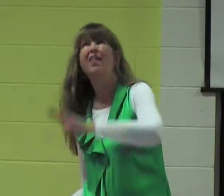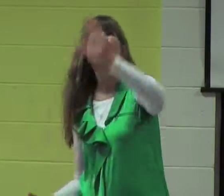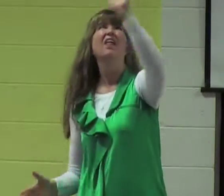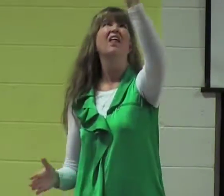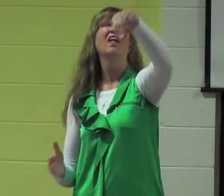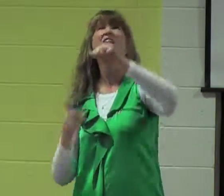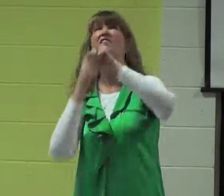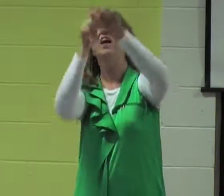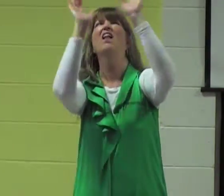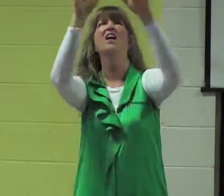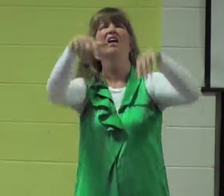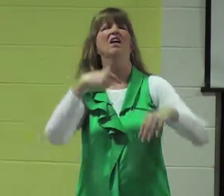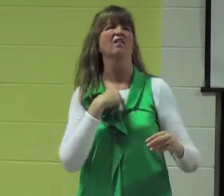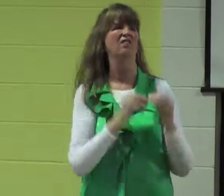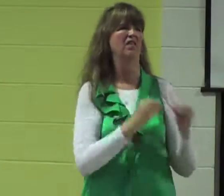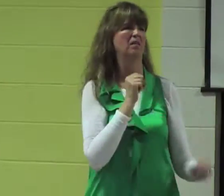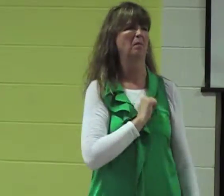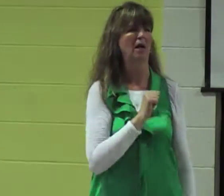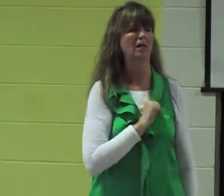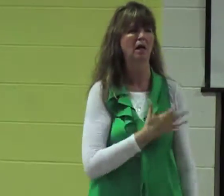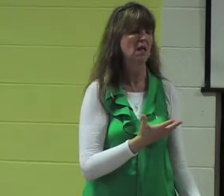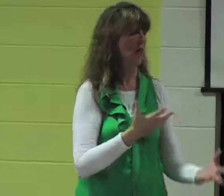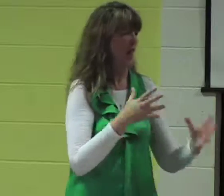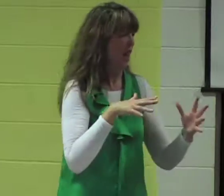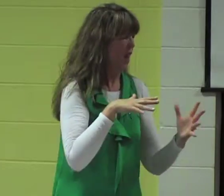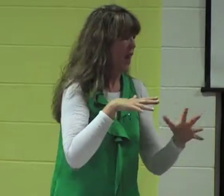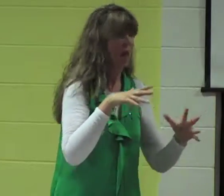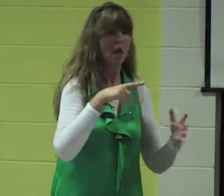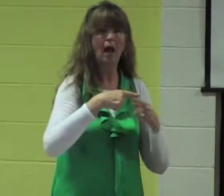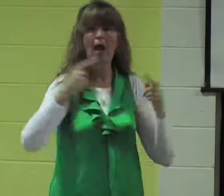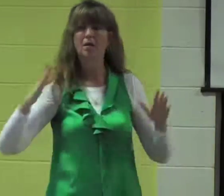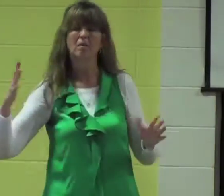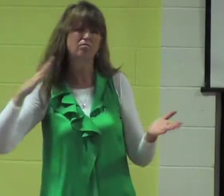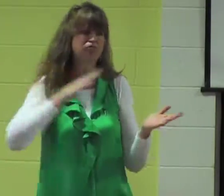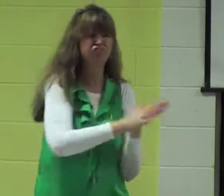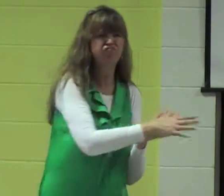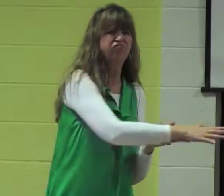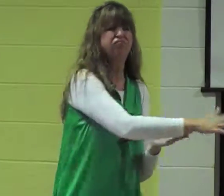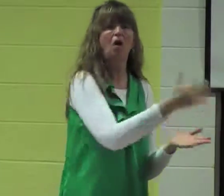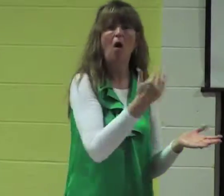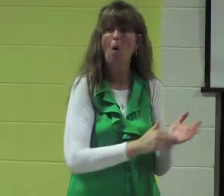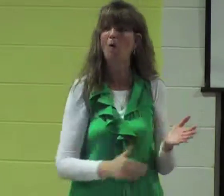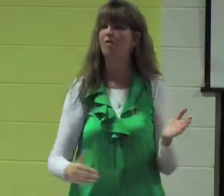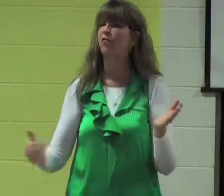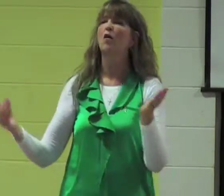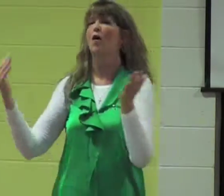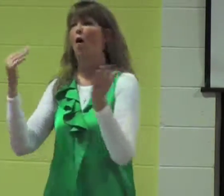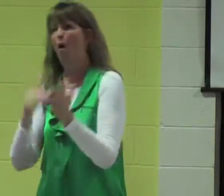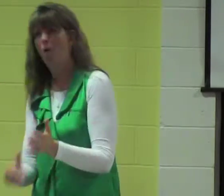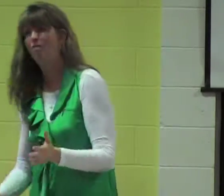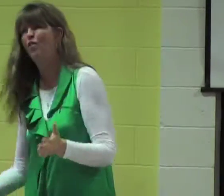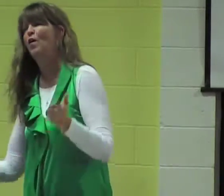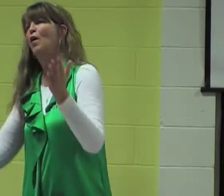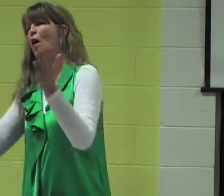and then they would fall away again, and they could take things to their own hands, and they were defeated. This happened